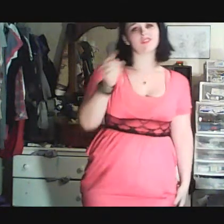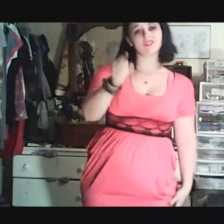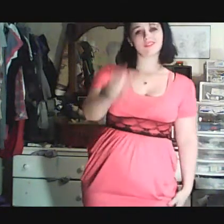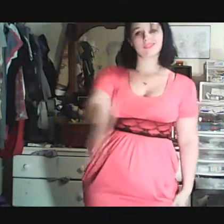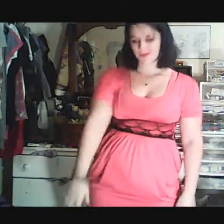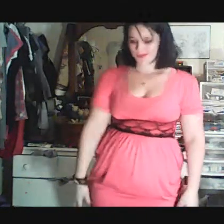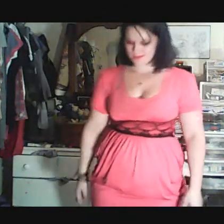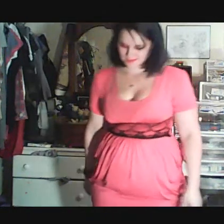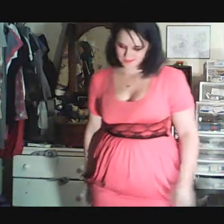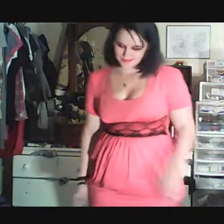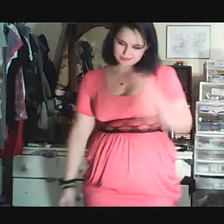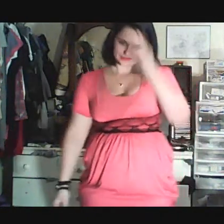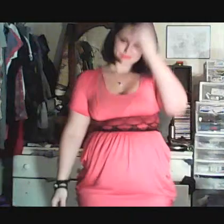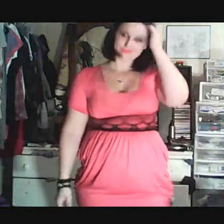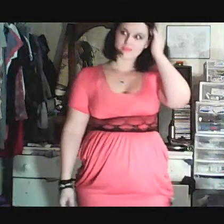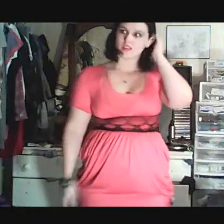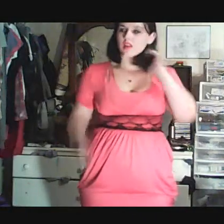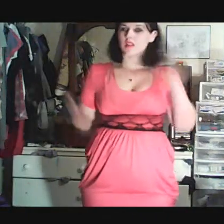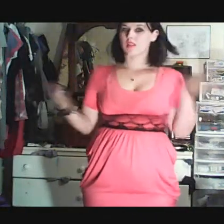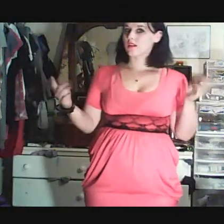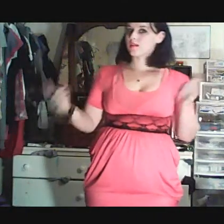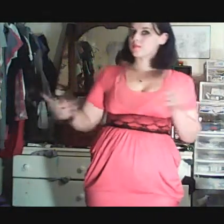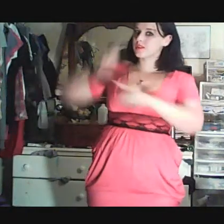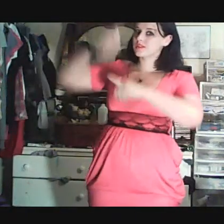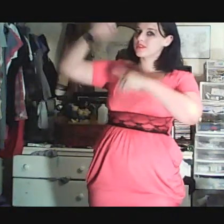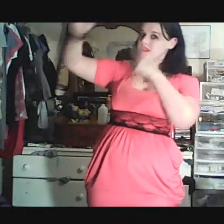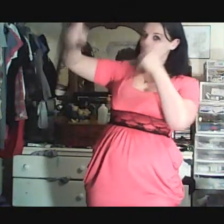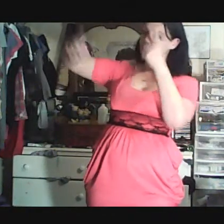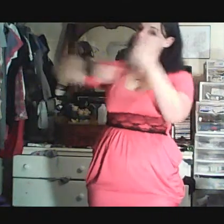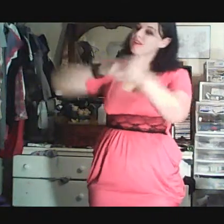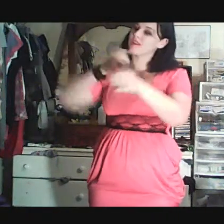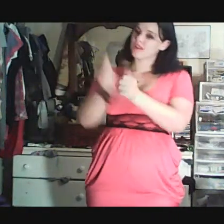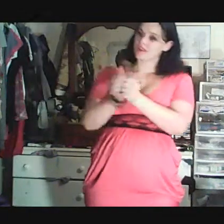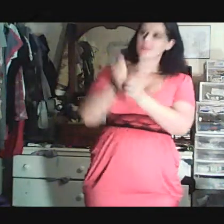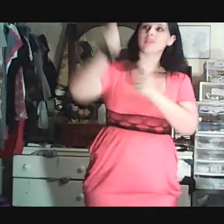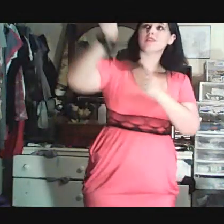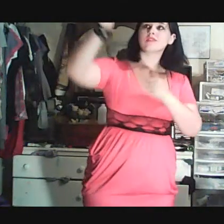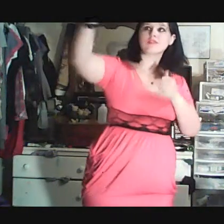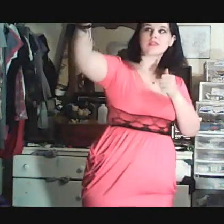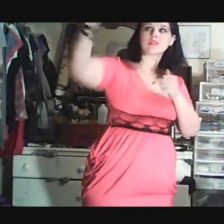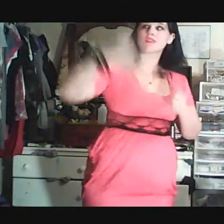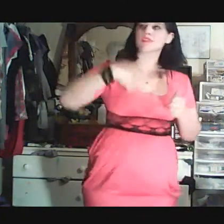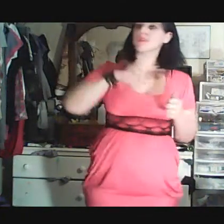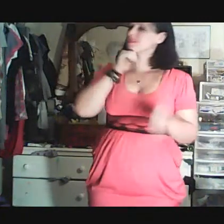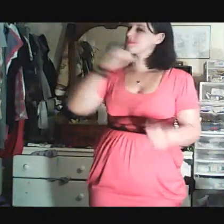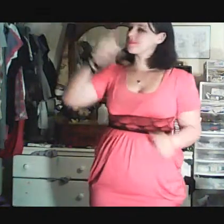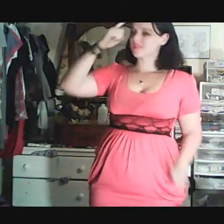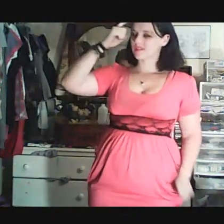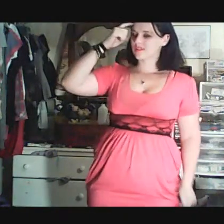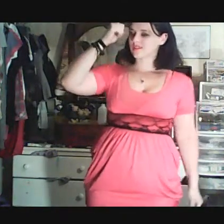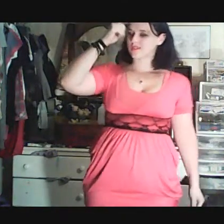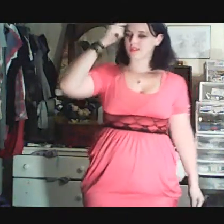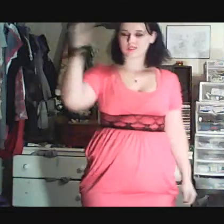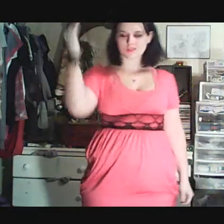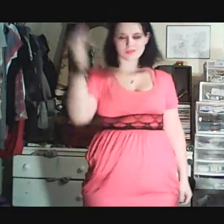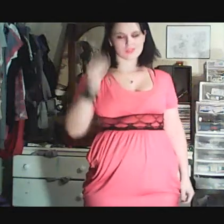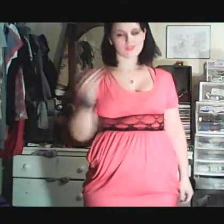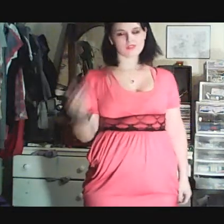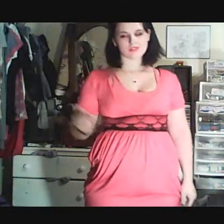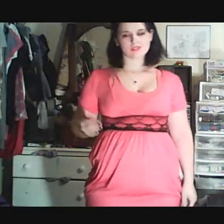you, I'm into you. And I don't wonder how we got this far, cause I don't really need to wonder